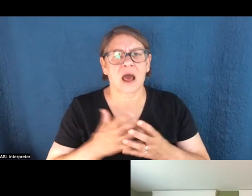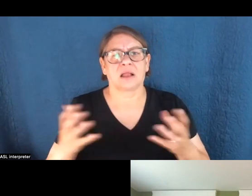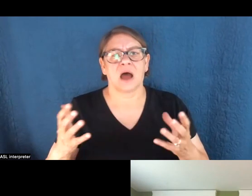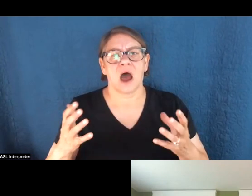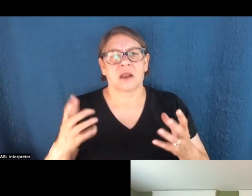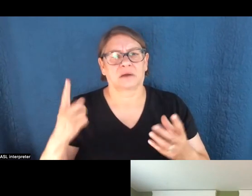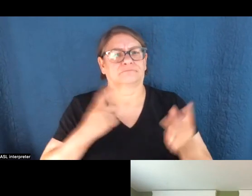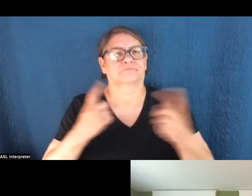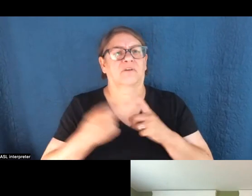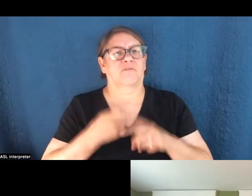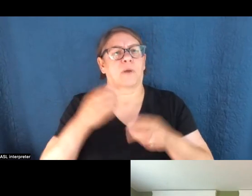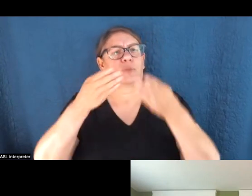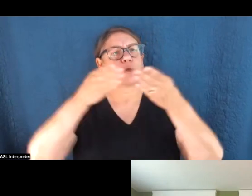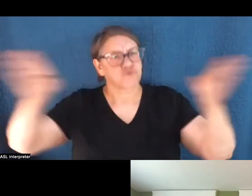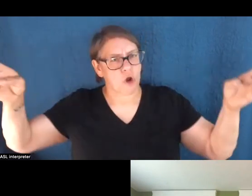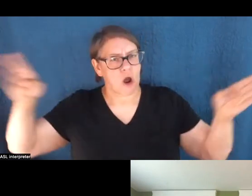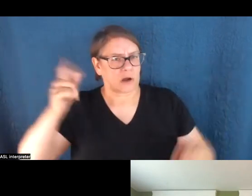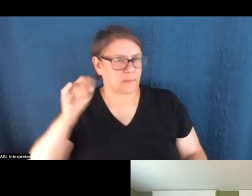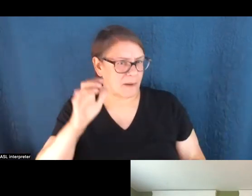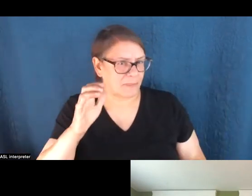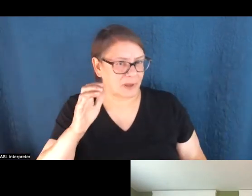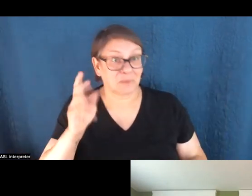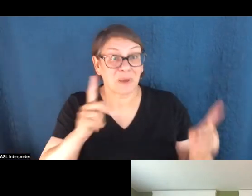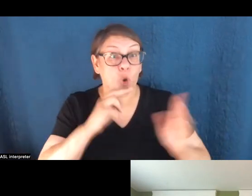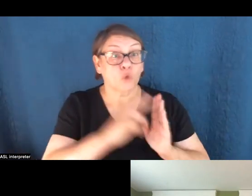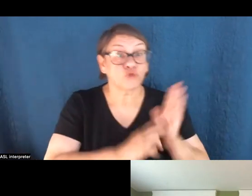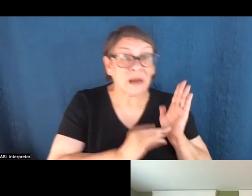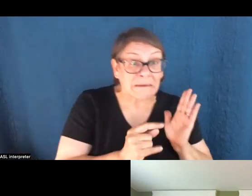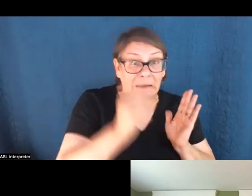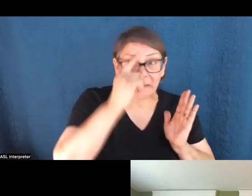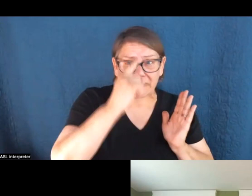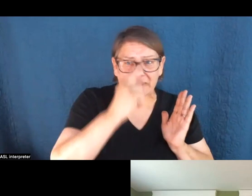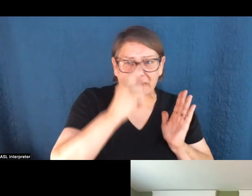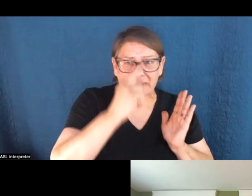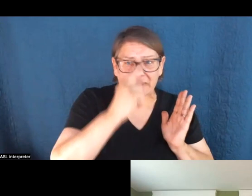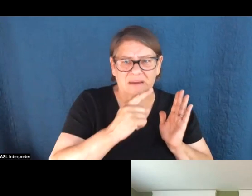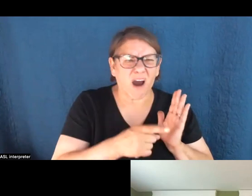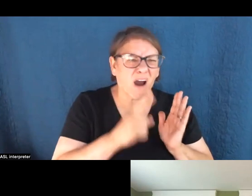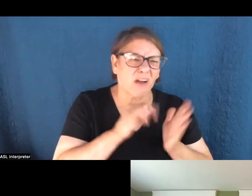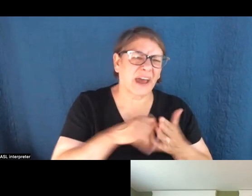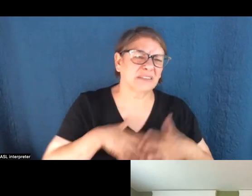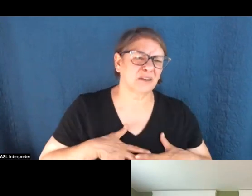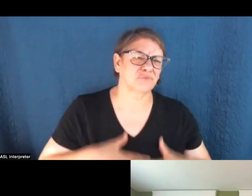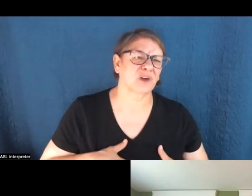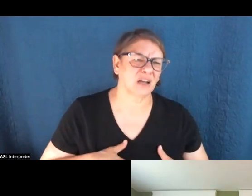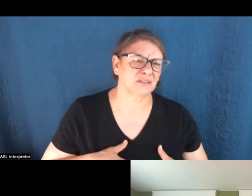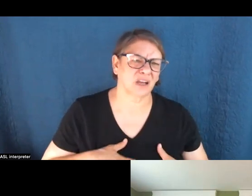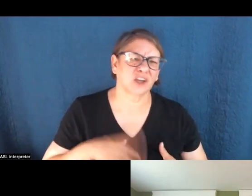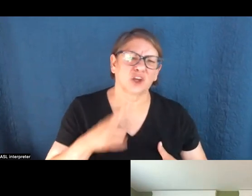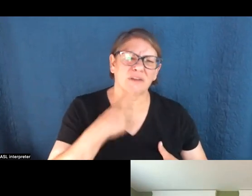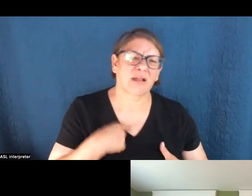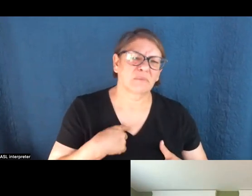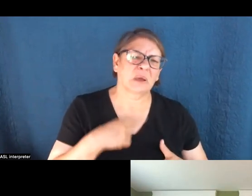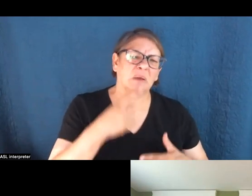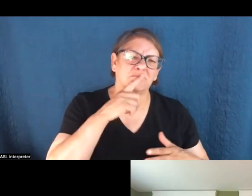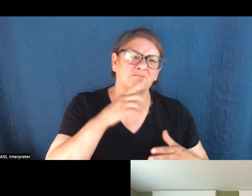broader public people who are either, you know, read the piece and they think, uh, this is so depressing. We're never, you know, you're putting out, pointing out all these problems.